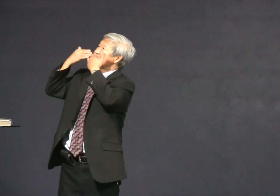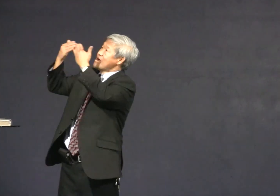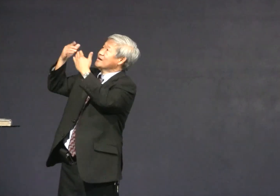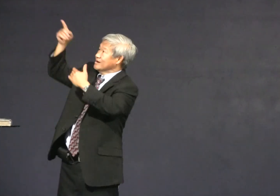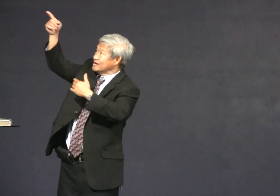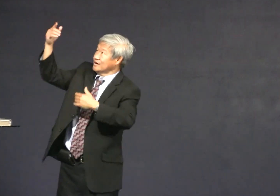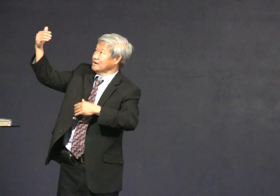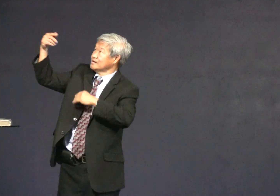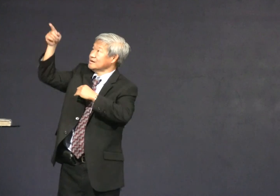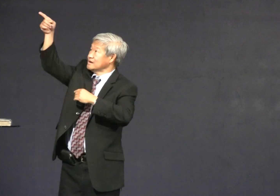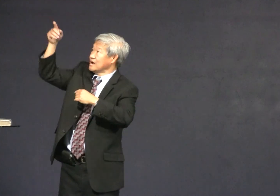thank you